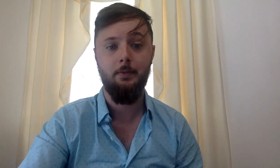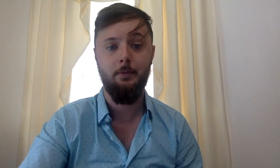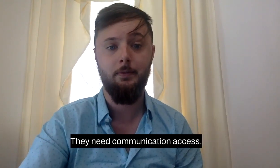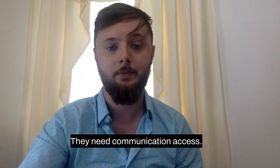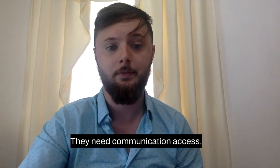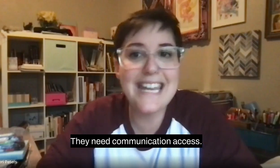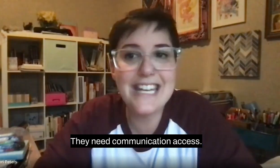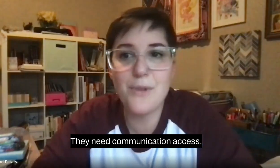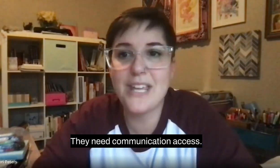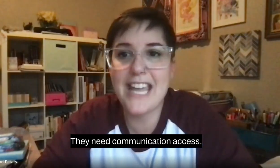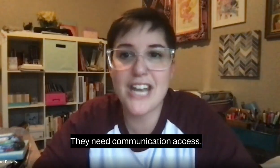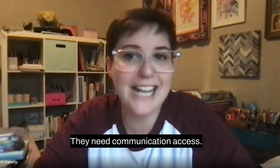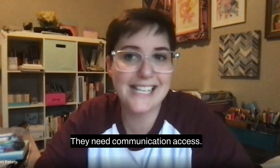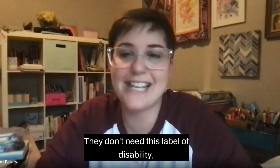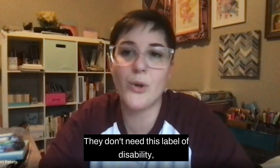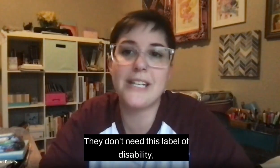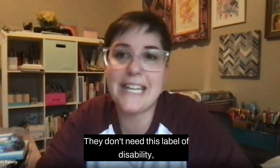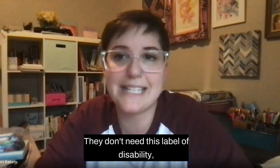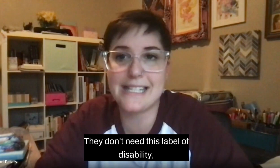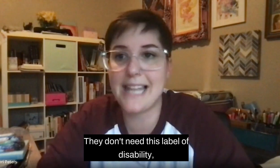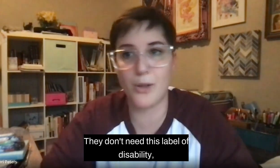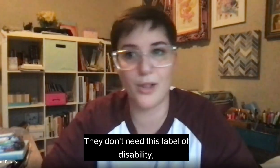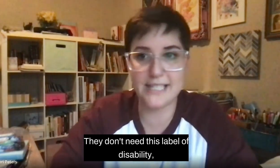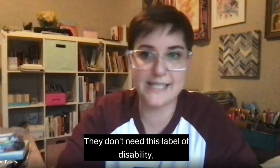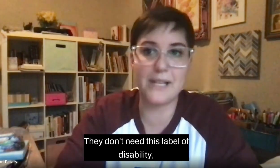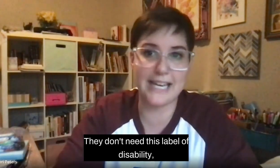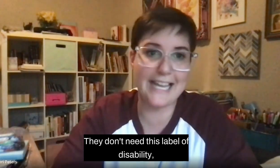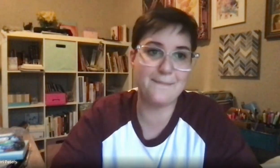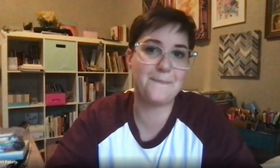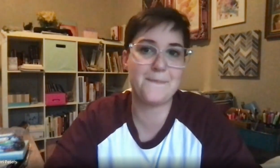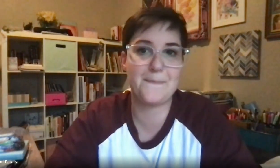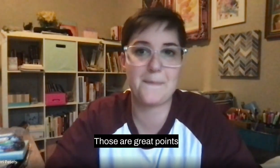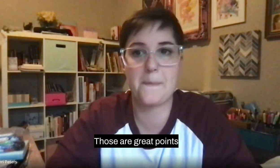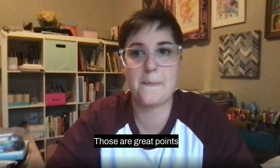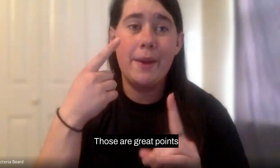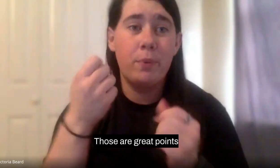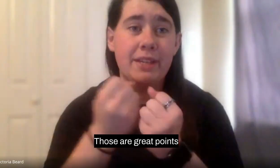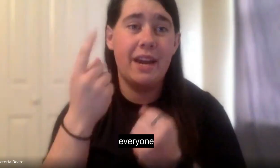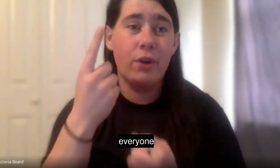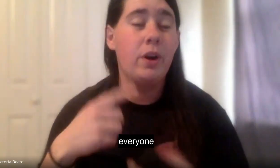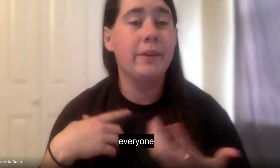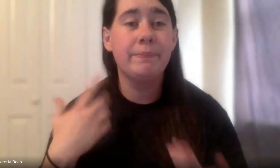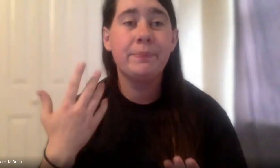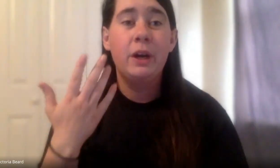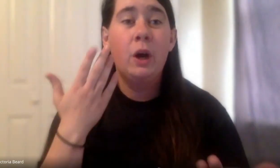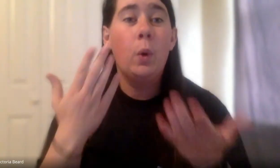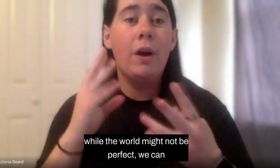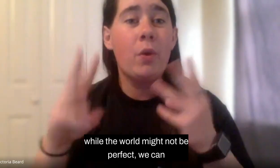They need communication access. They don't need this label of disability. Those are great points, everyone. While the